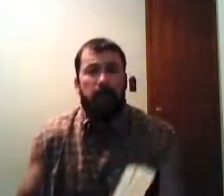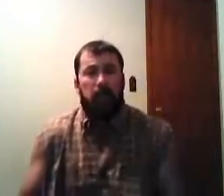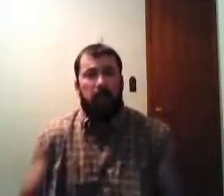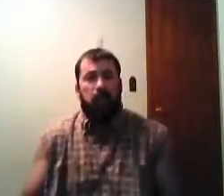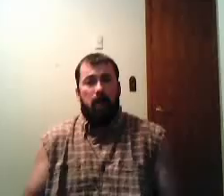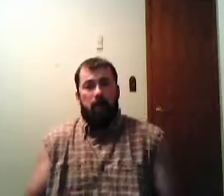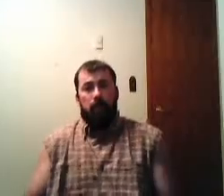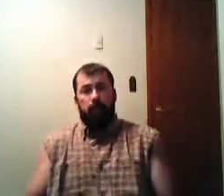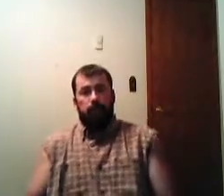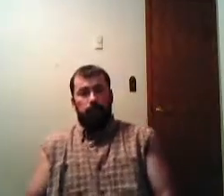in the synagogue